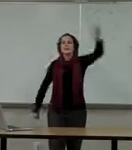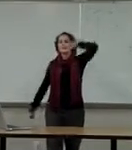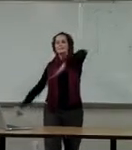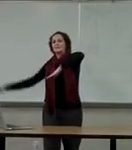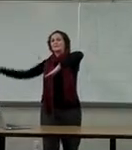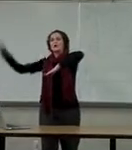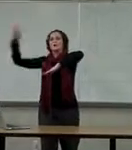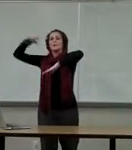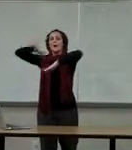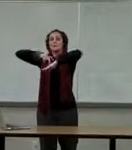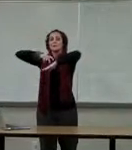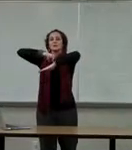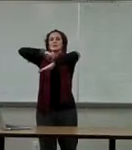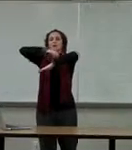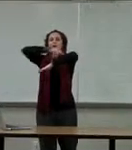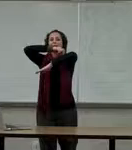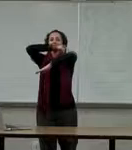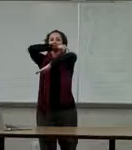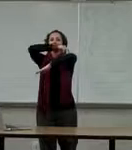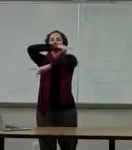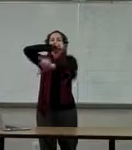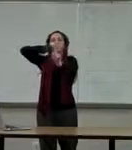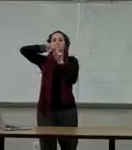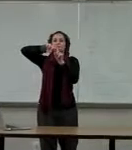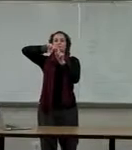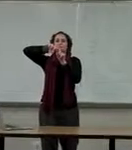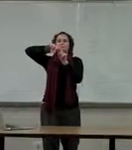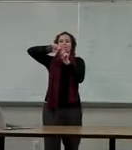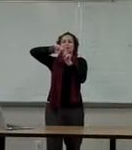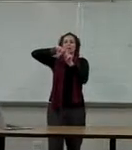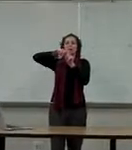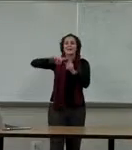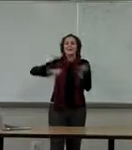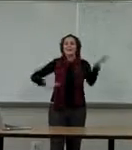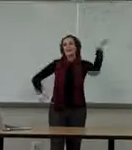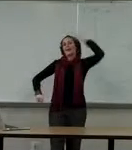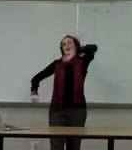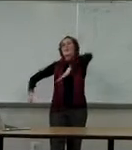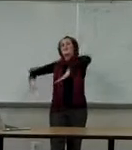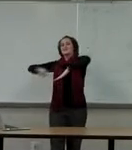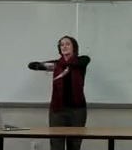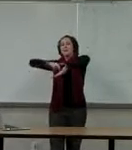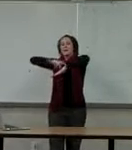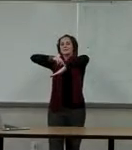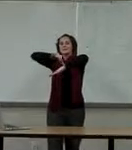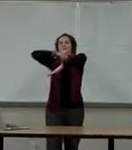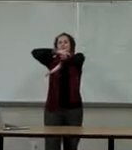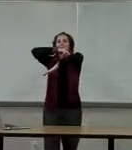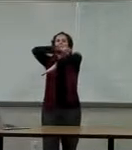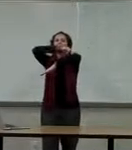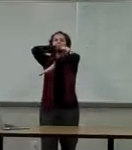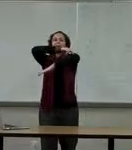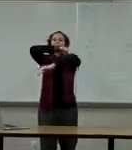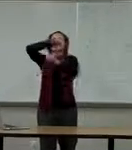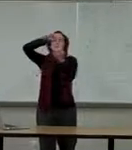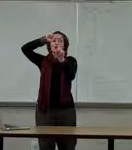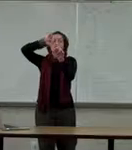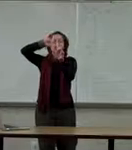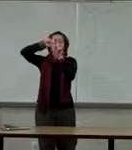say that with me. Joe walks to the right, the slope is positive. Again, Joe walks to the right, the slope